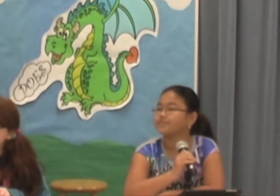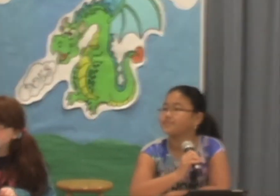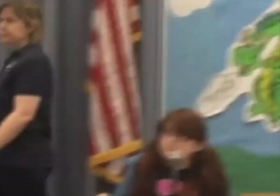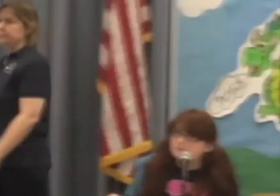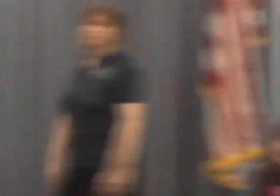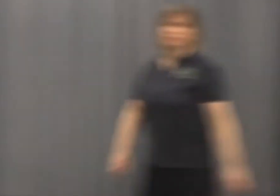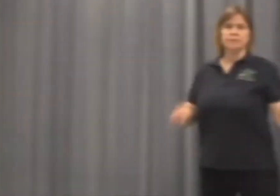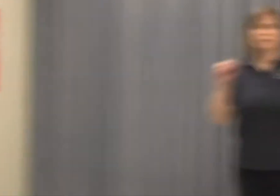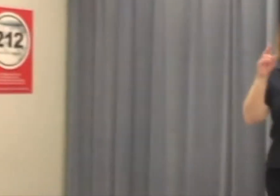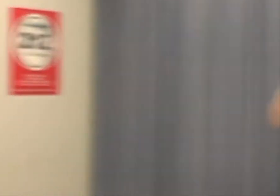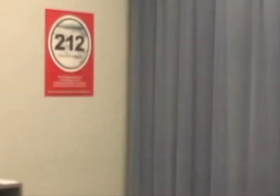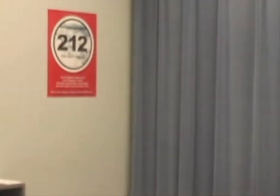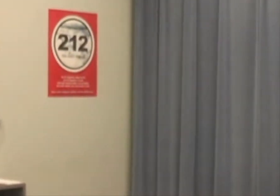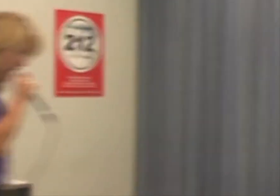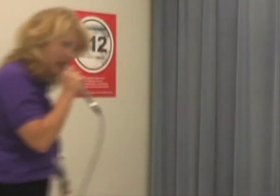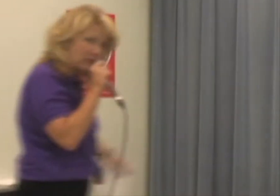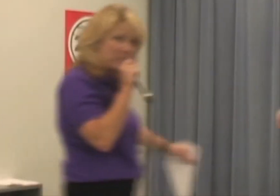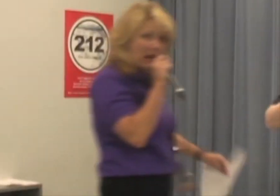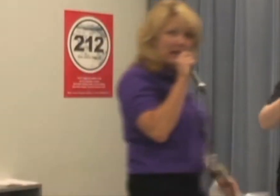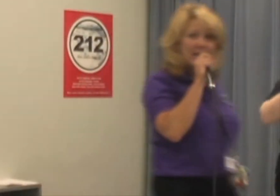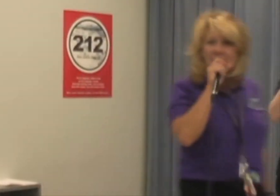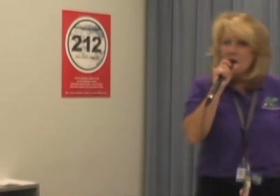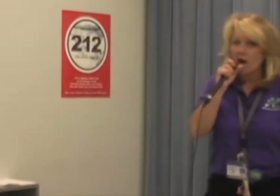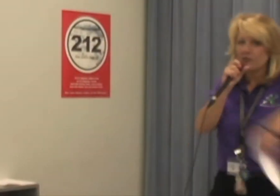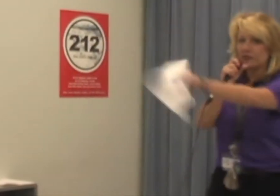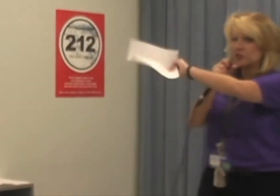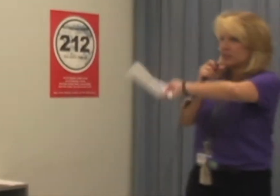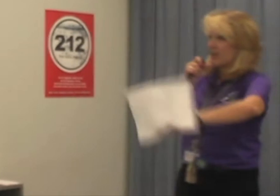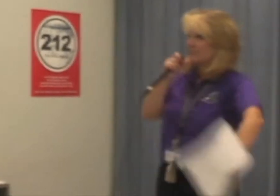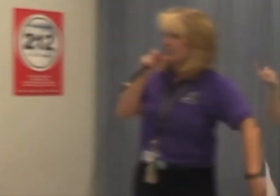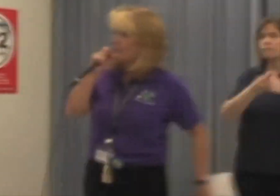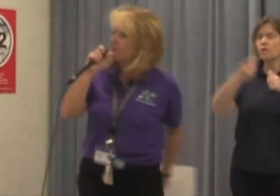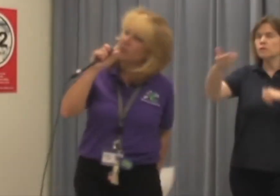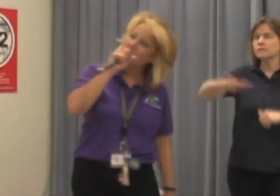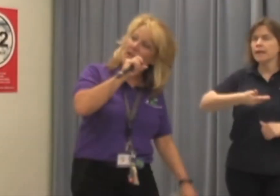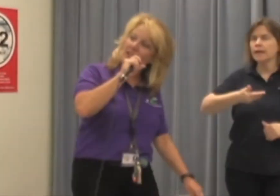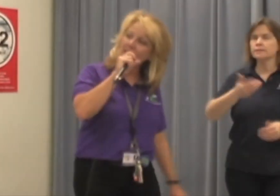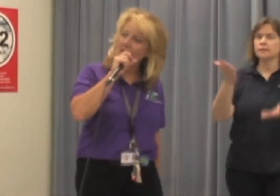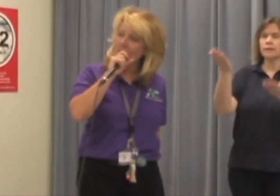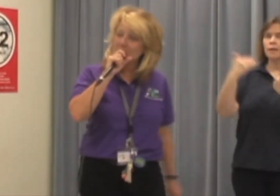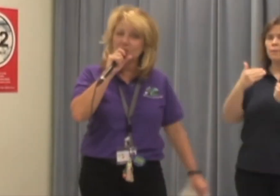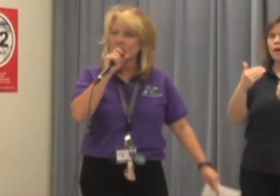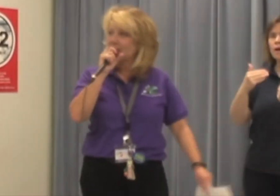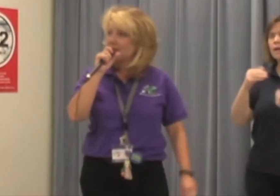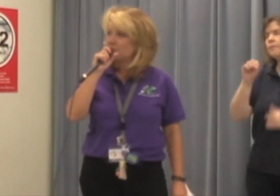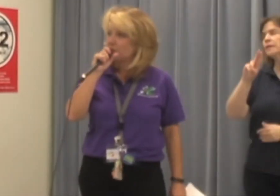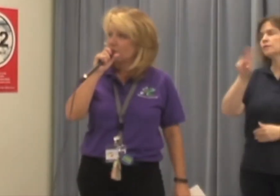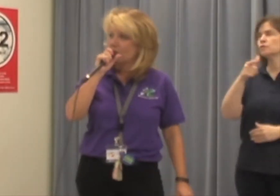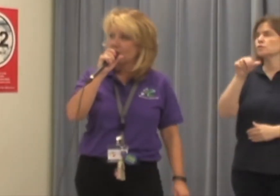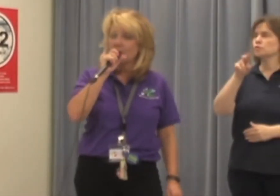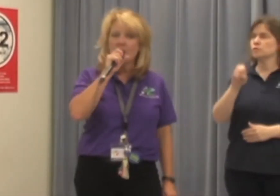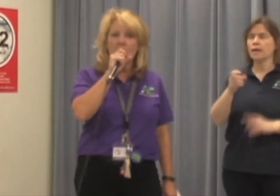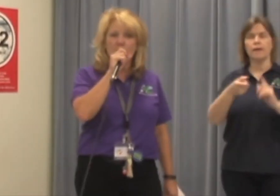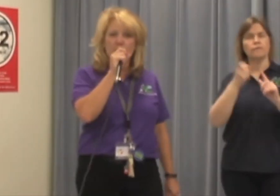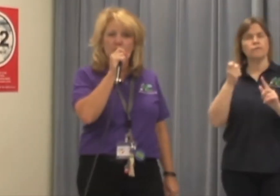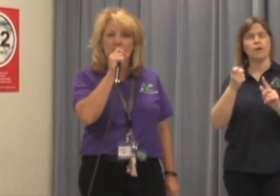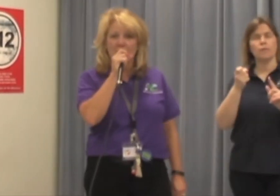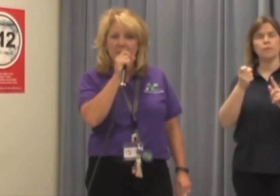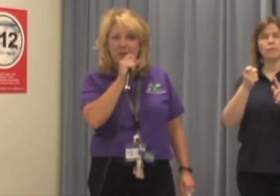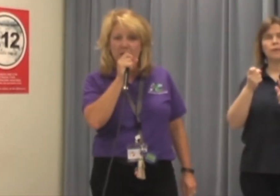Alright, good morning. Happy Friday, everybody. Our first guest up, come on in here, Ms. Suzanne, from our